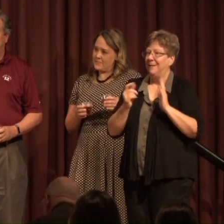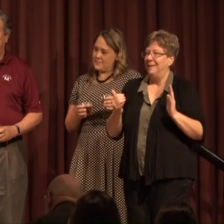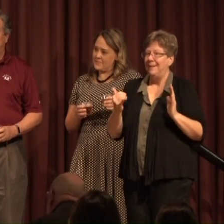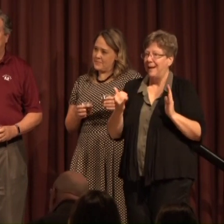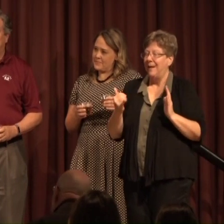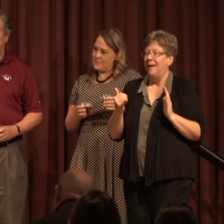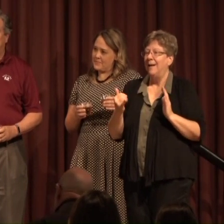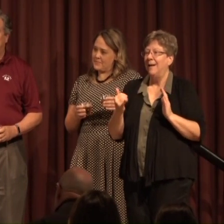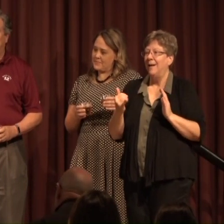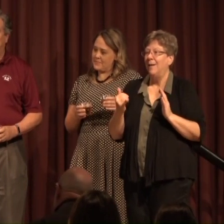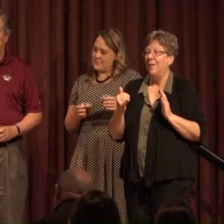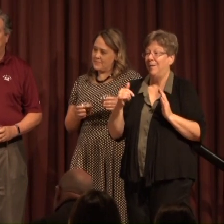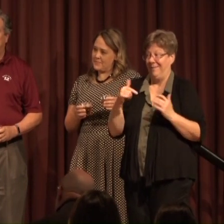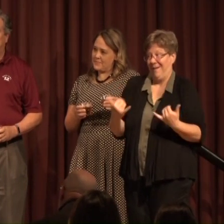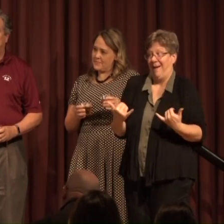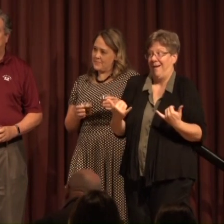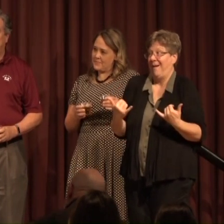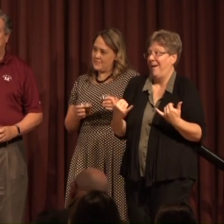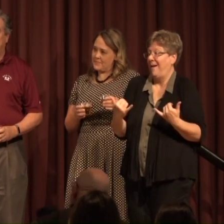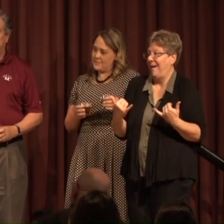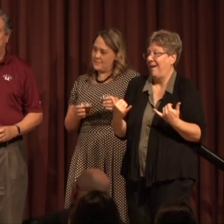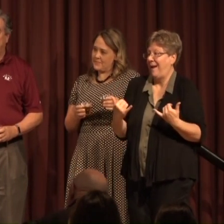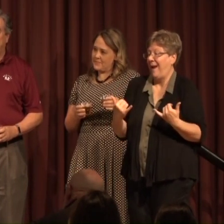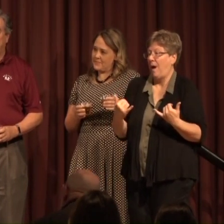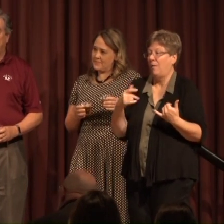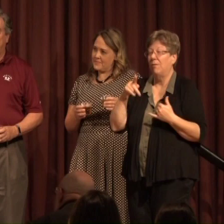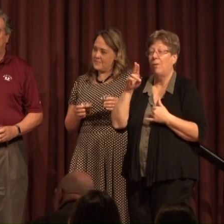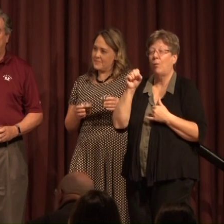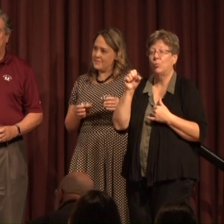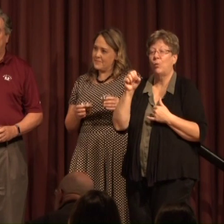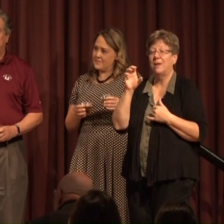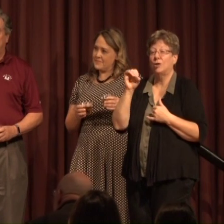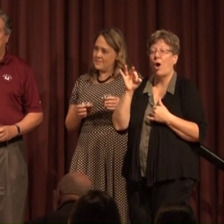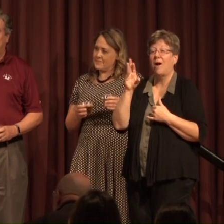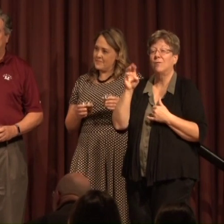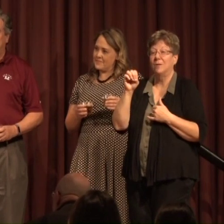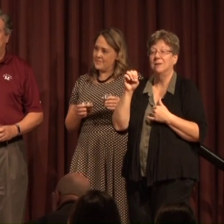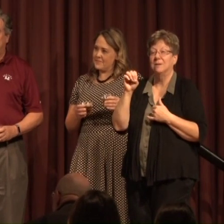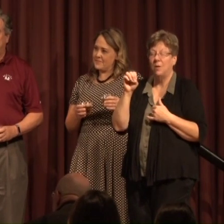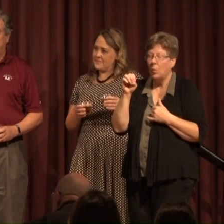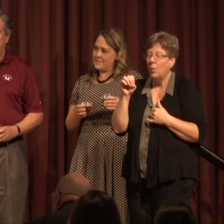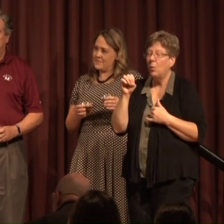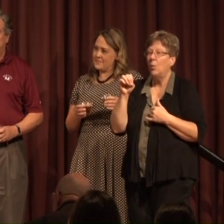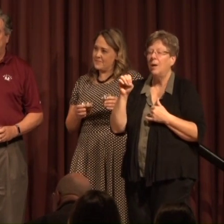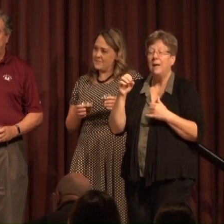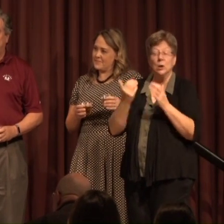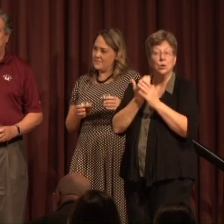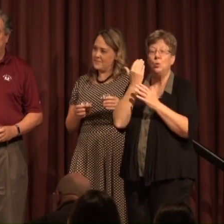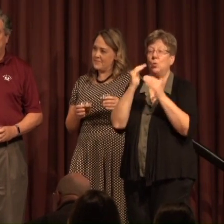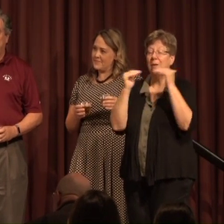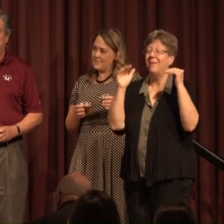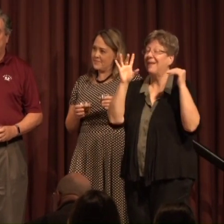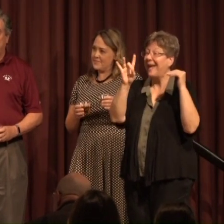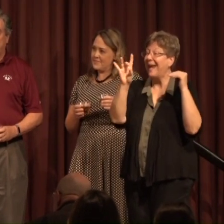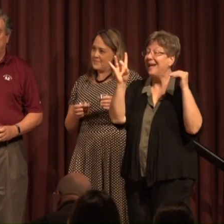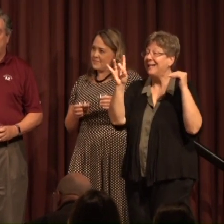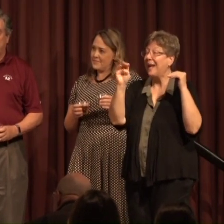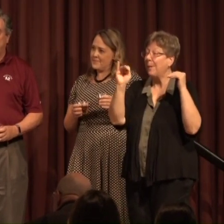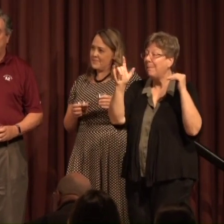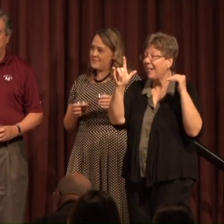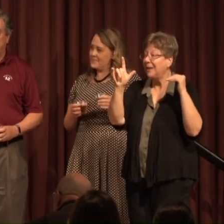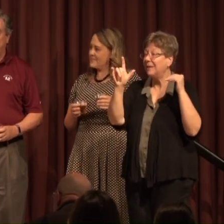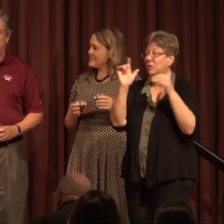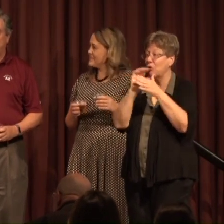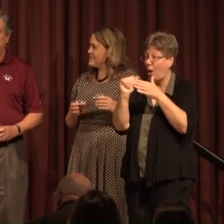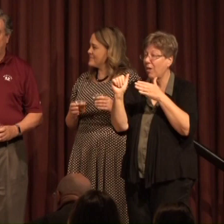now press conference of achieving a new level 88 million dollars, give or